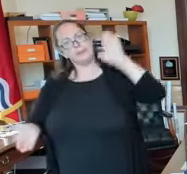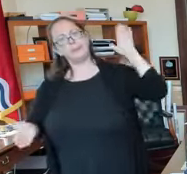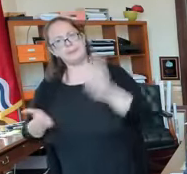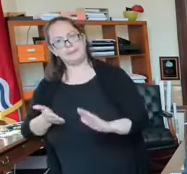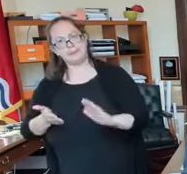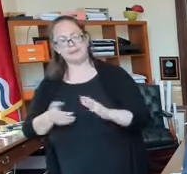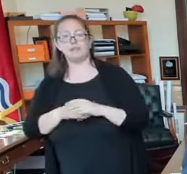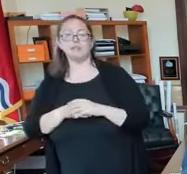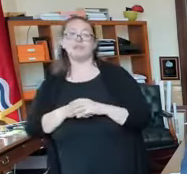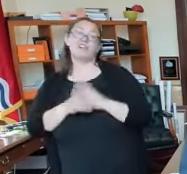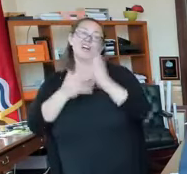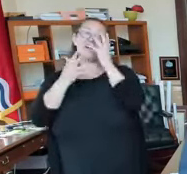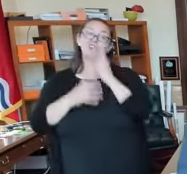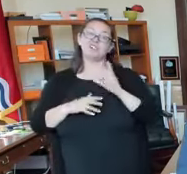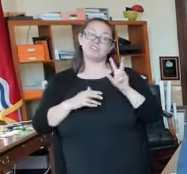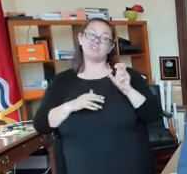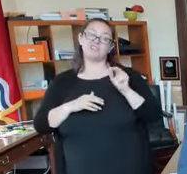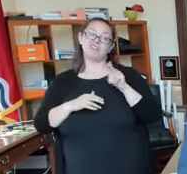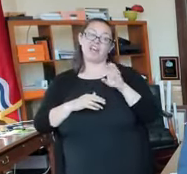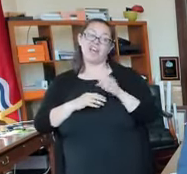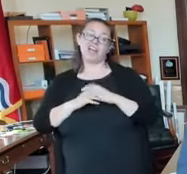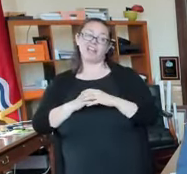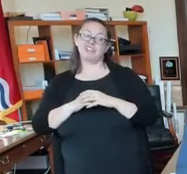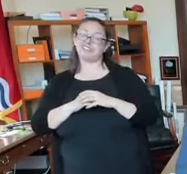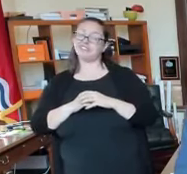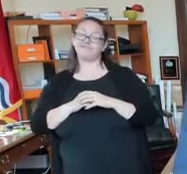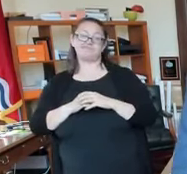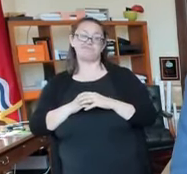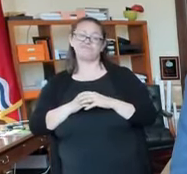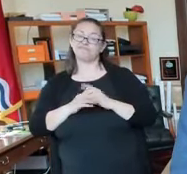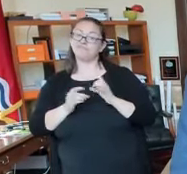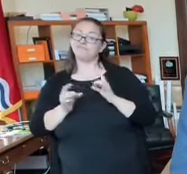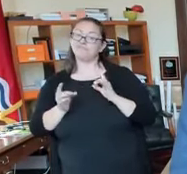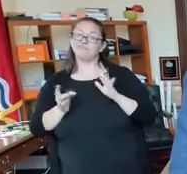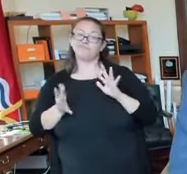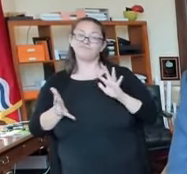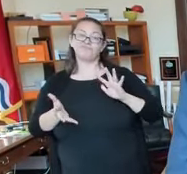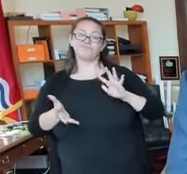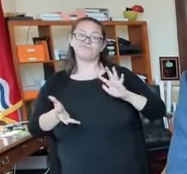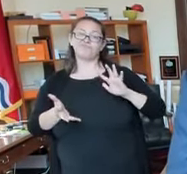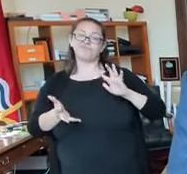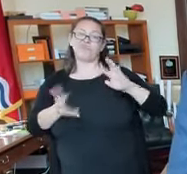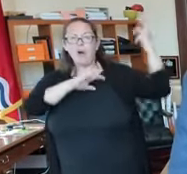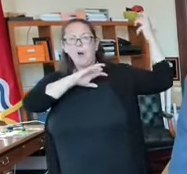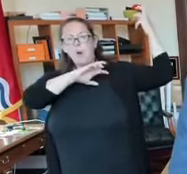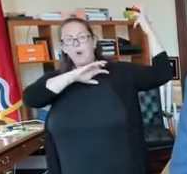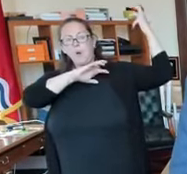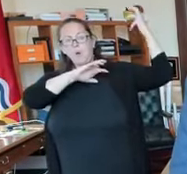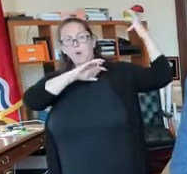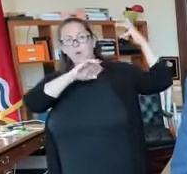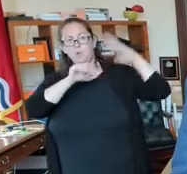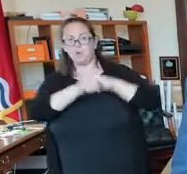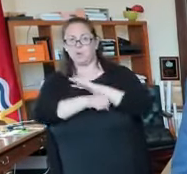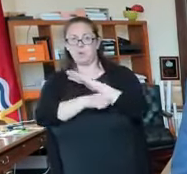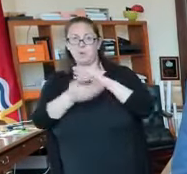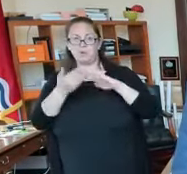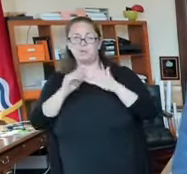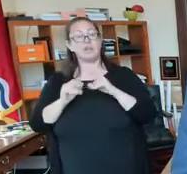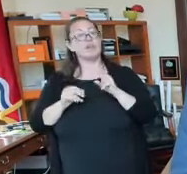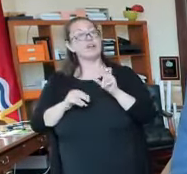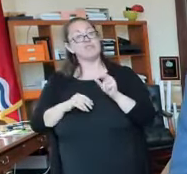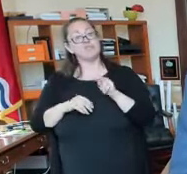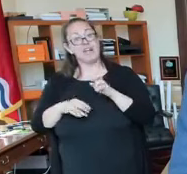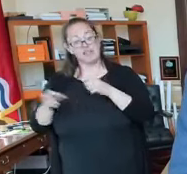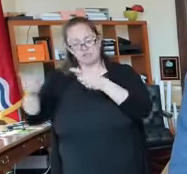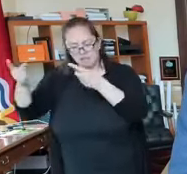unfortunately, is very devastating to all of the communities. This violence is occurring